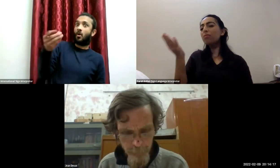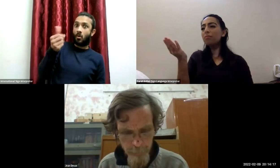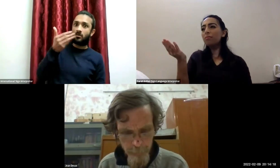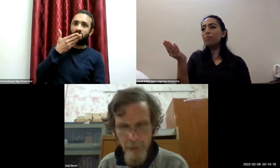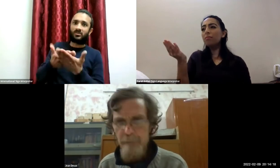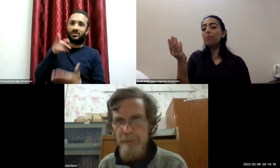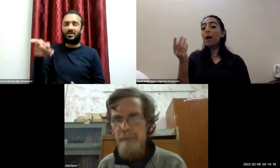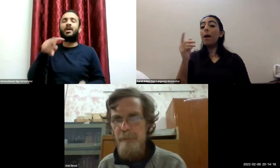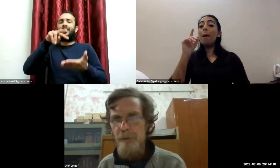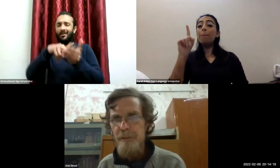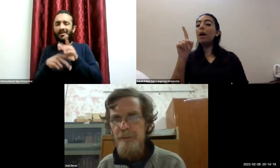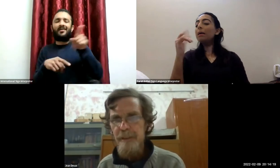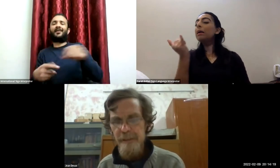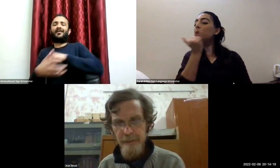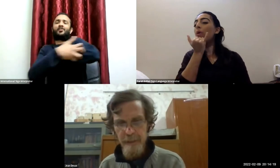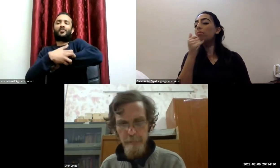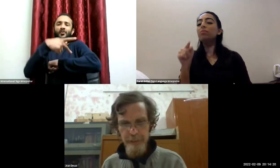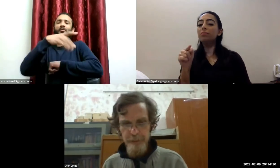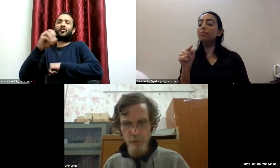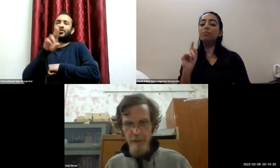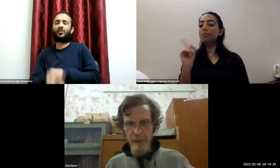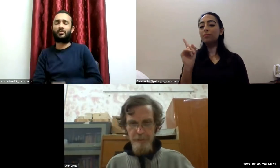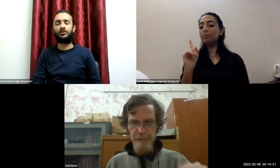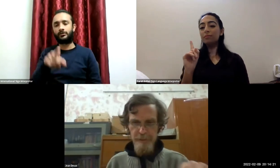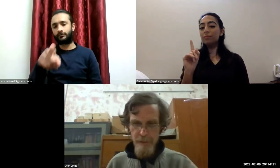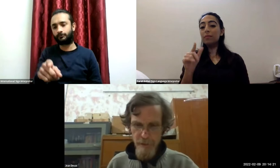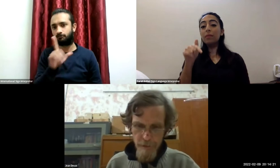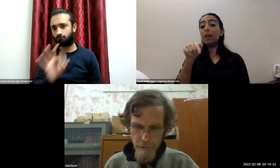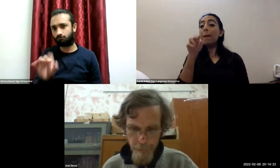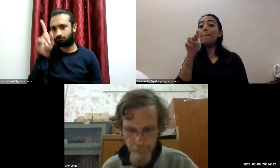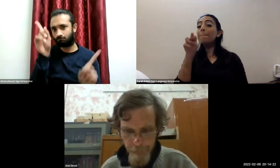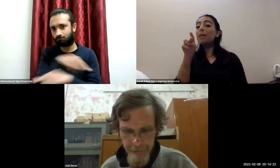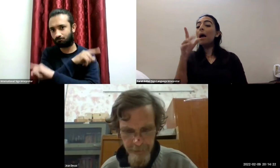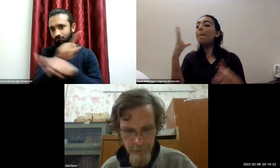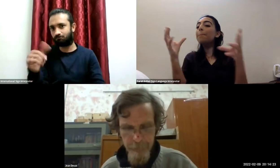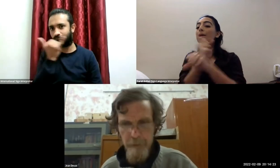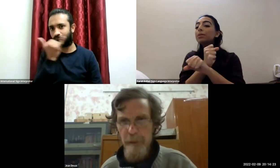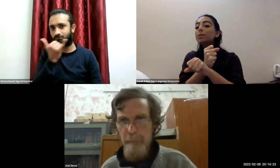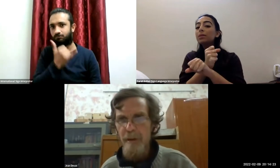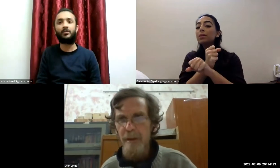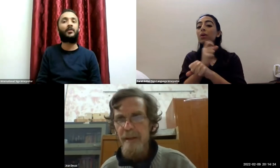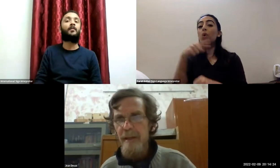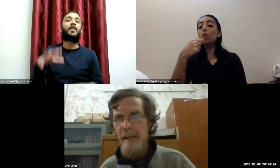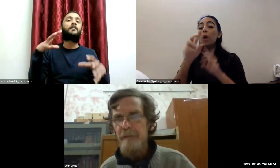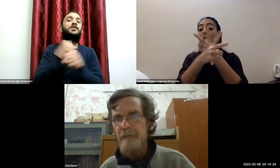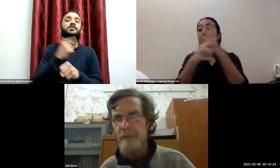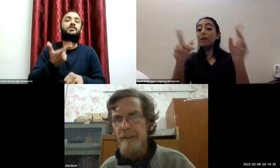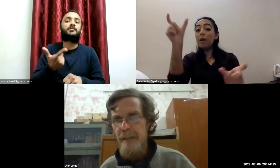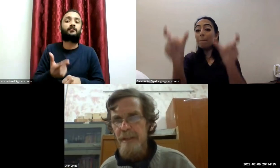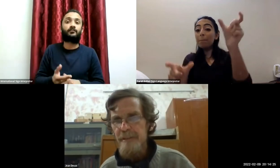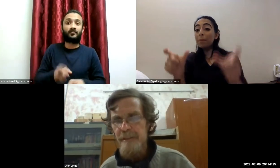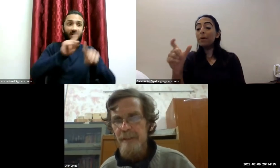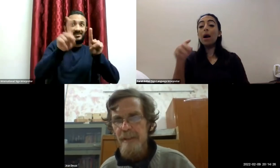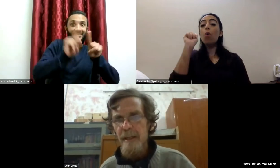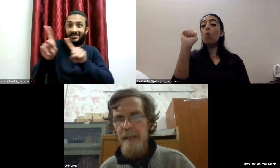but the problem with this approach is that it makes no allowance for the fact that different people have different